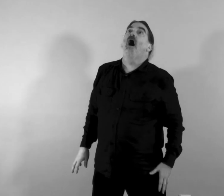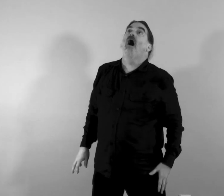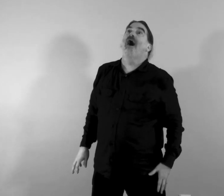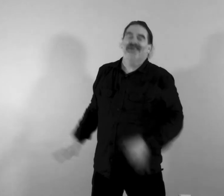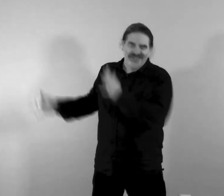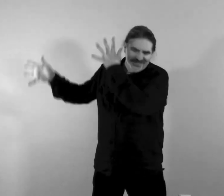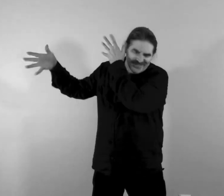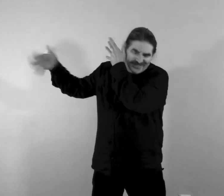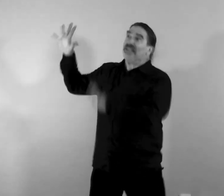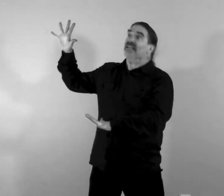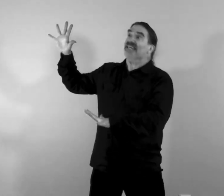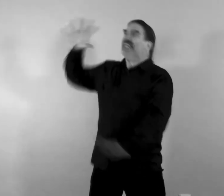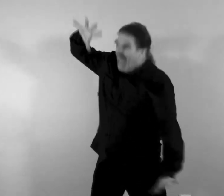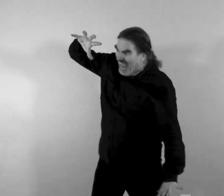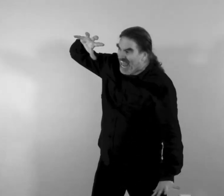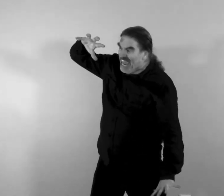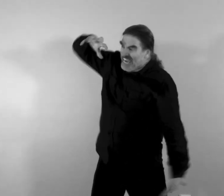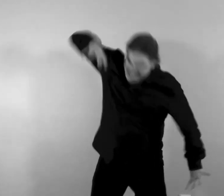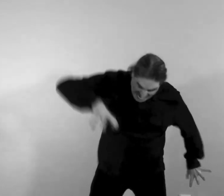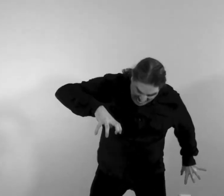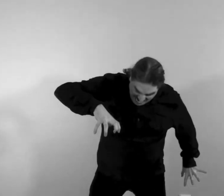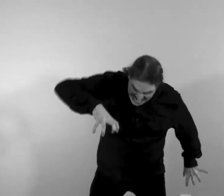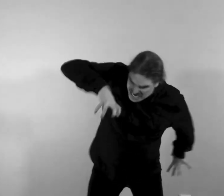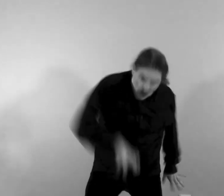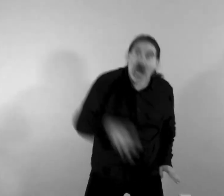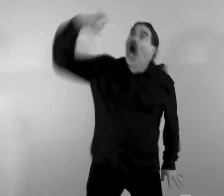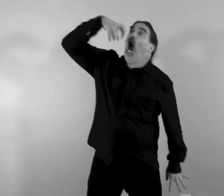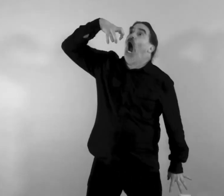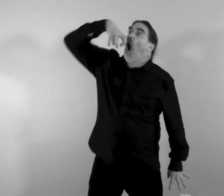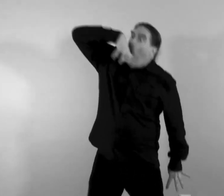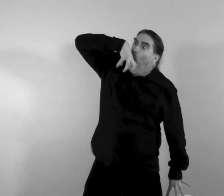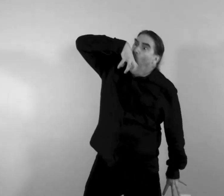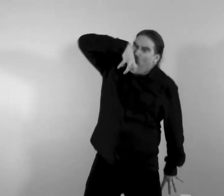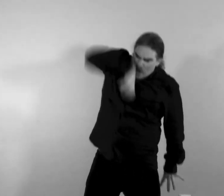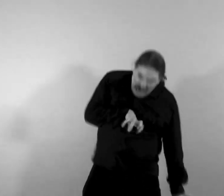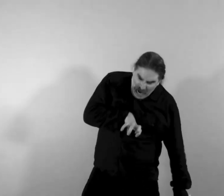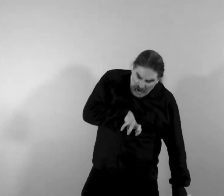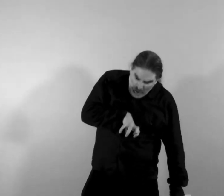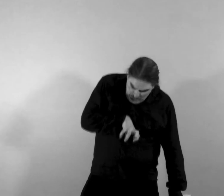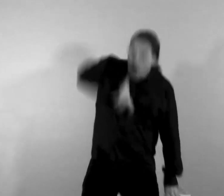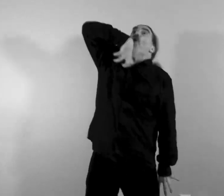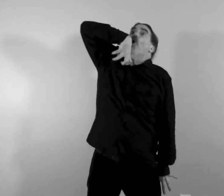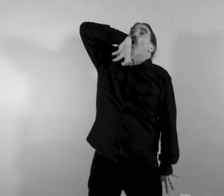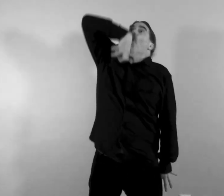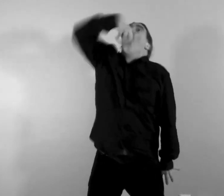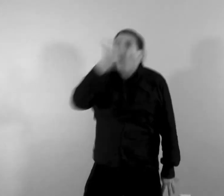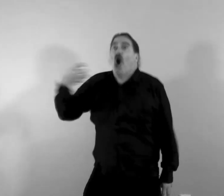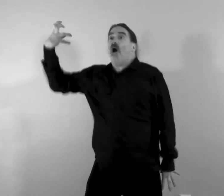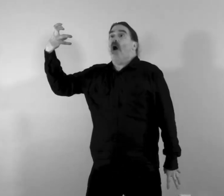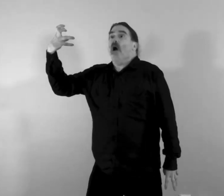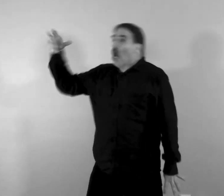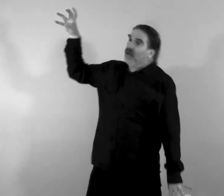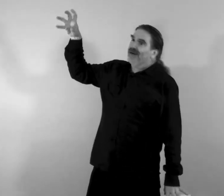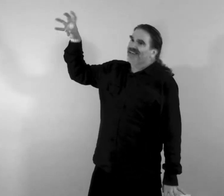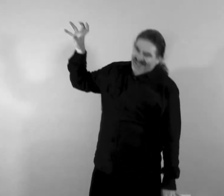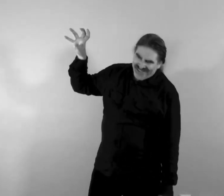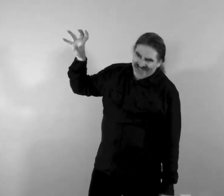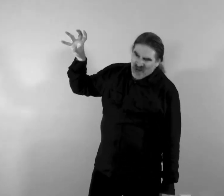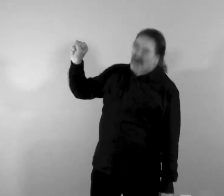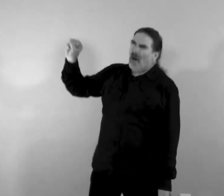she reaches down his throat for his heart and squeezes it